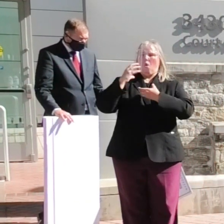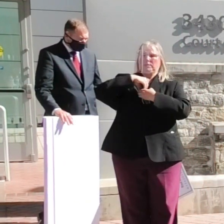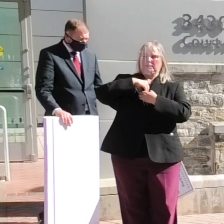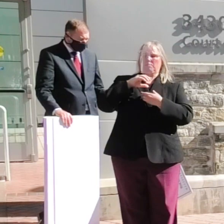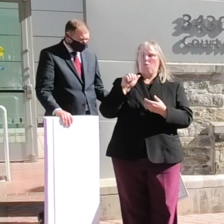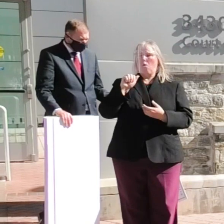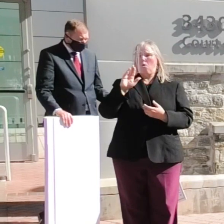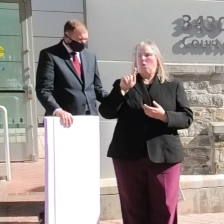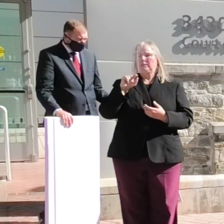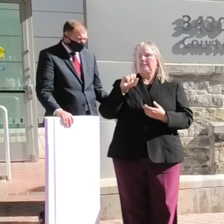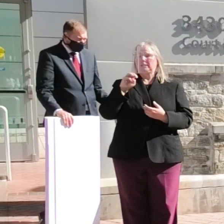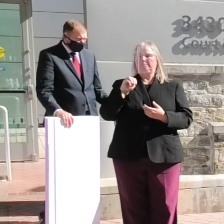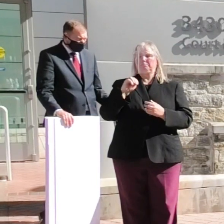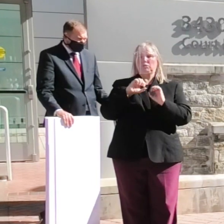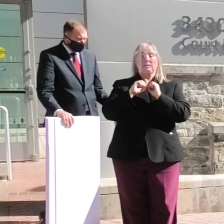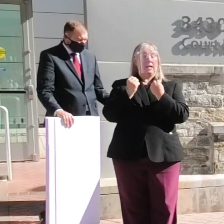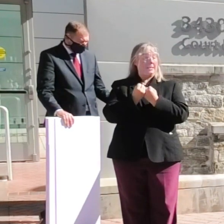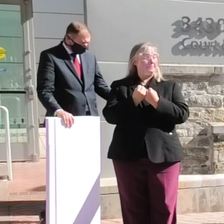Clapp.